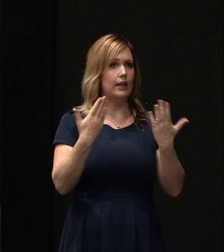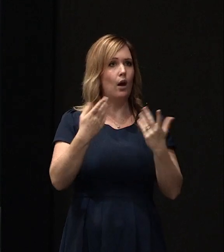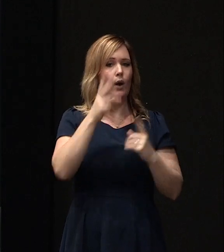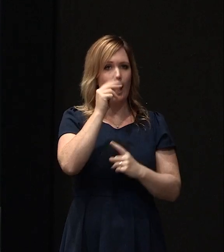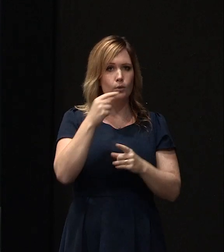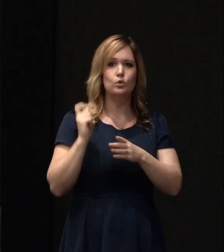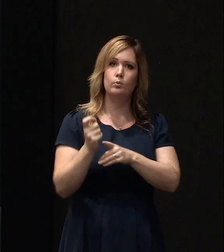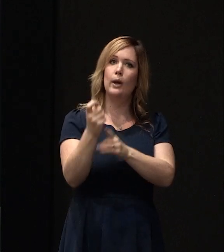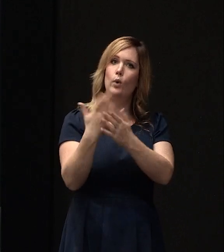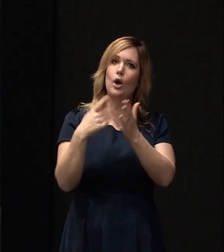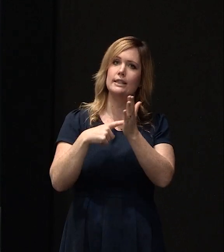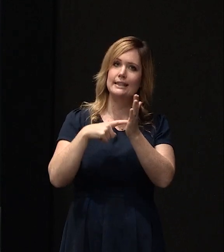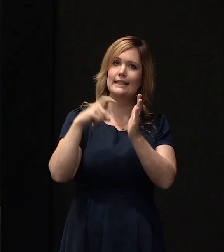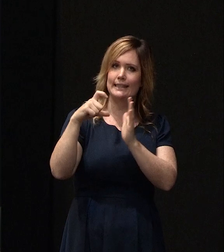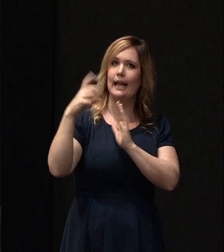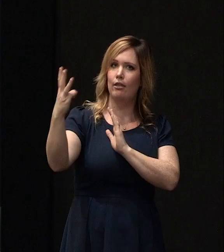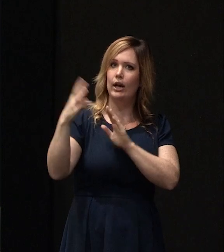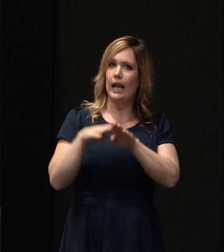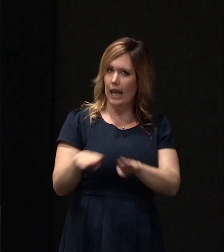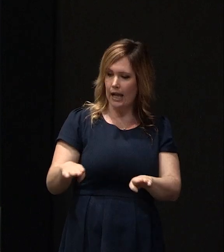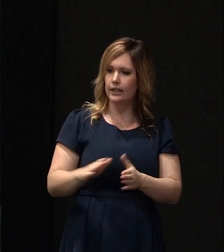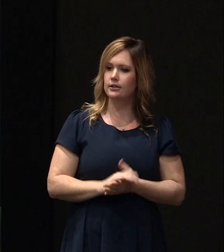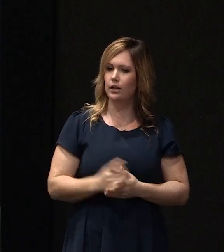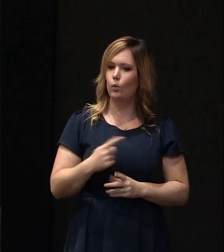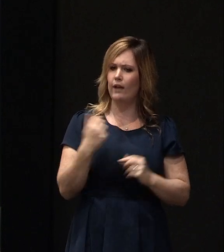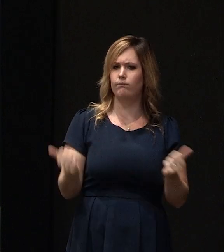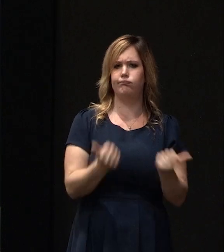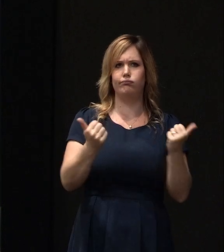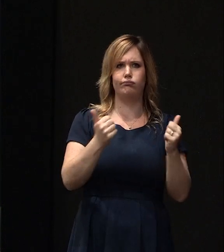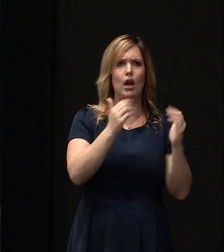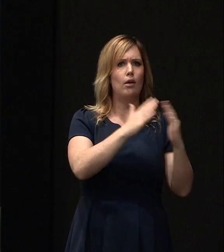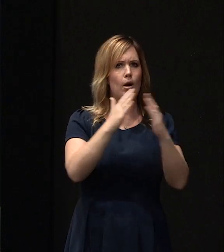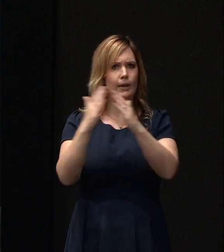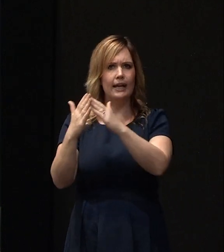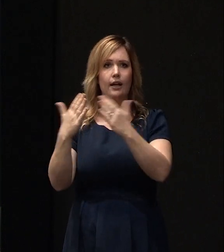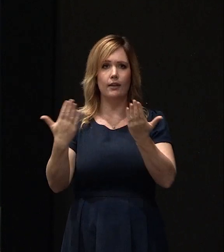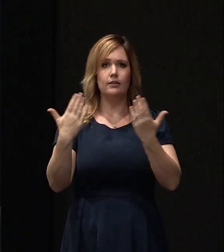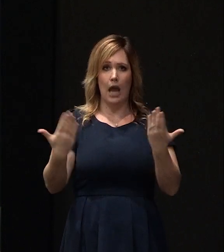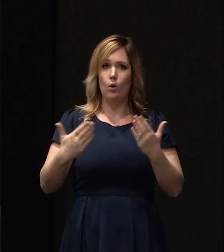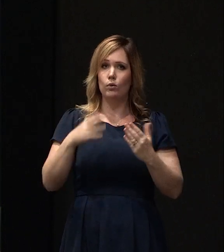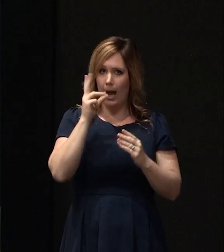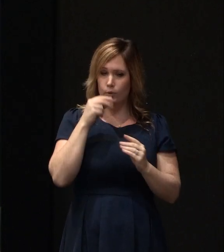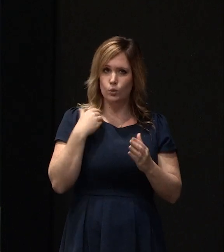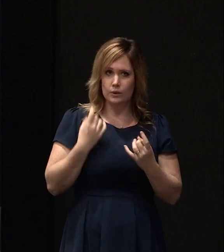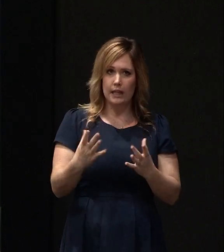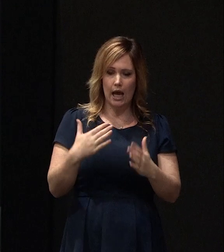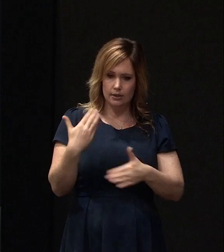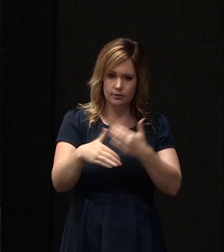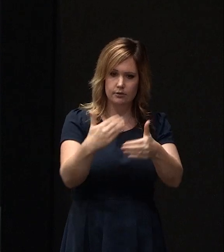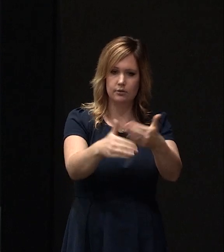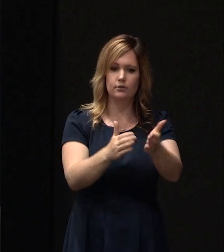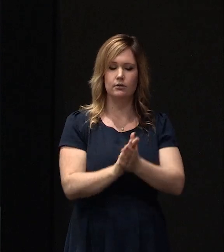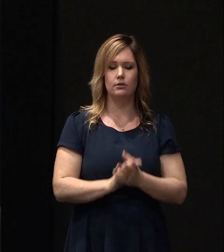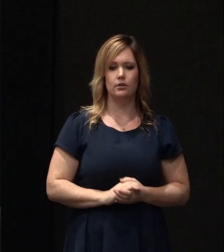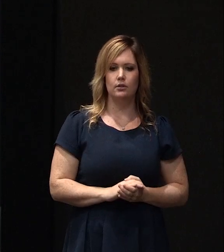and do major repairs there. So we have many properties that are sort of advancing in that respect now. It is, it has been